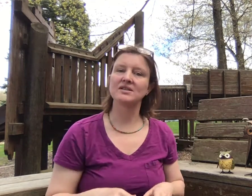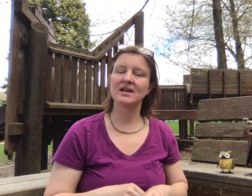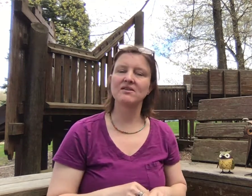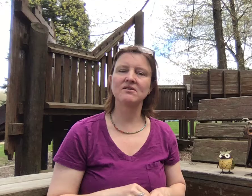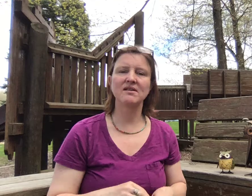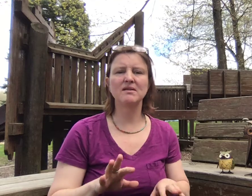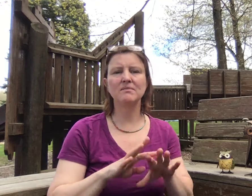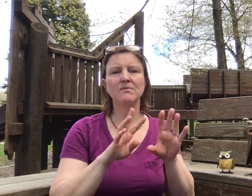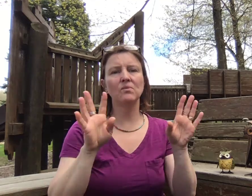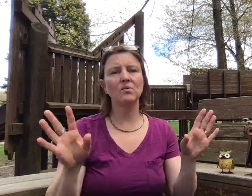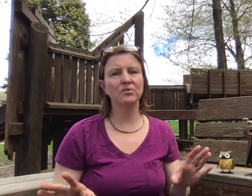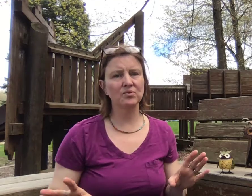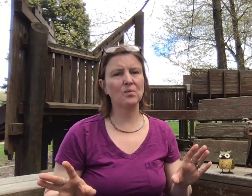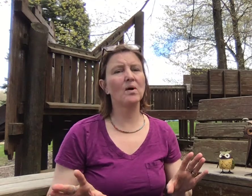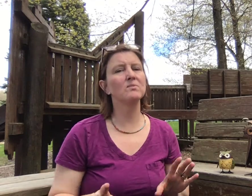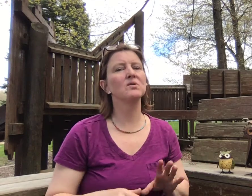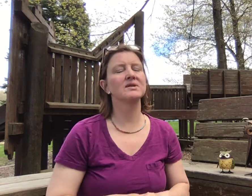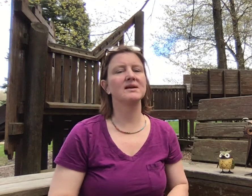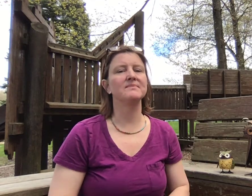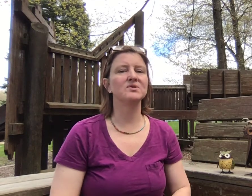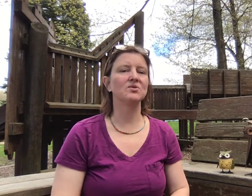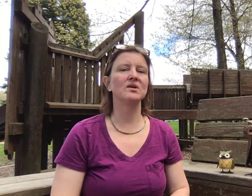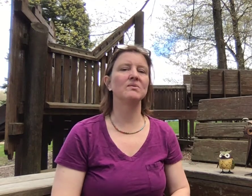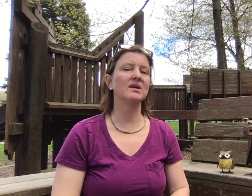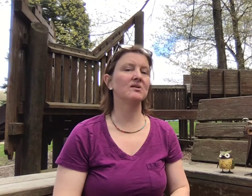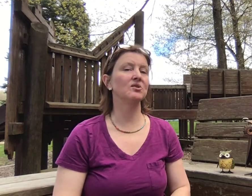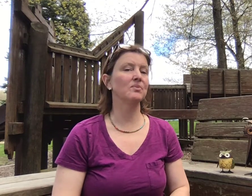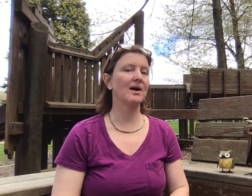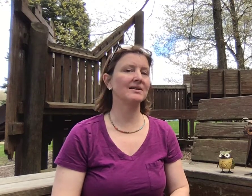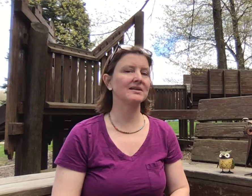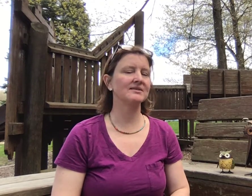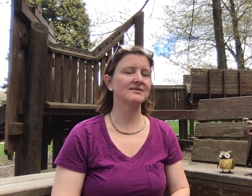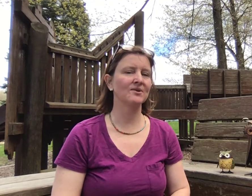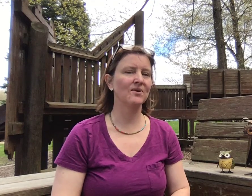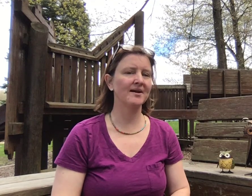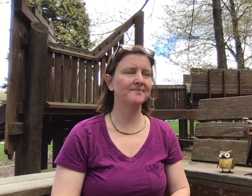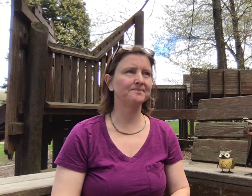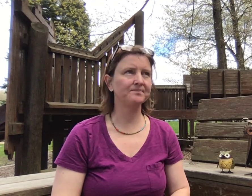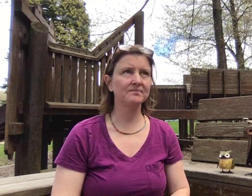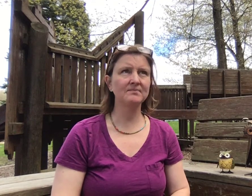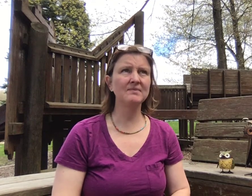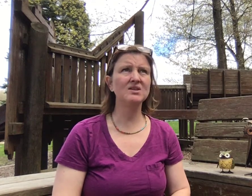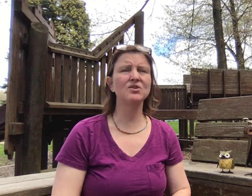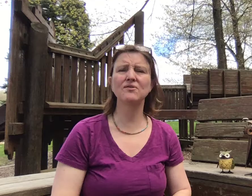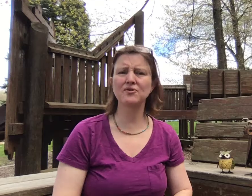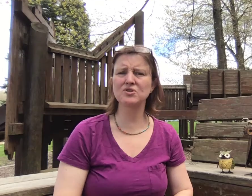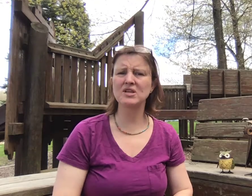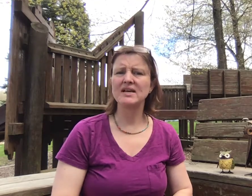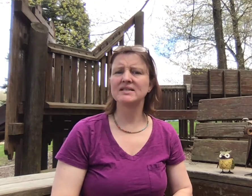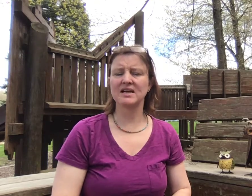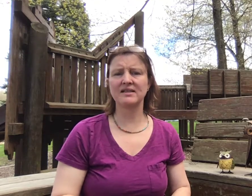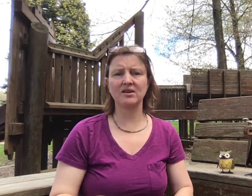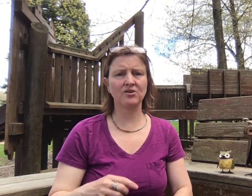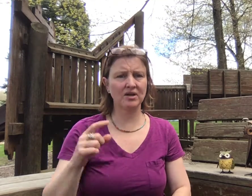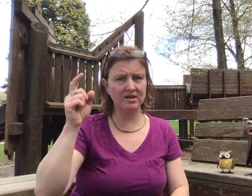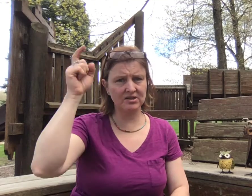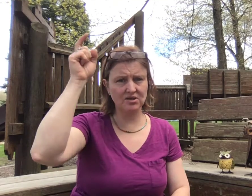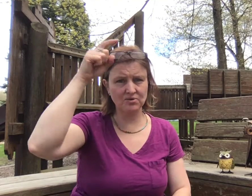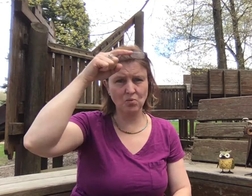together, and then we'll do it one more time so that we get good practice, okay? So the first sign that you're gonna need to know is